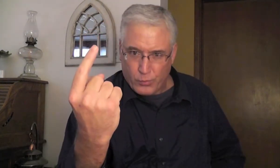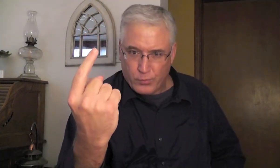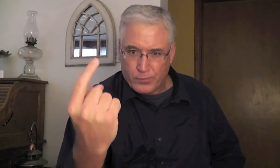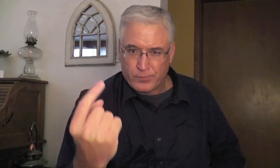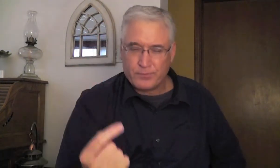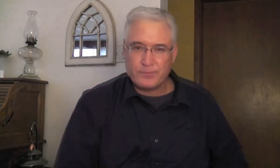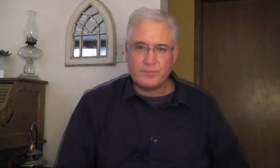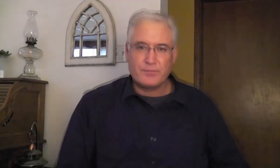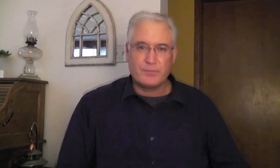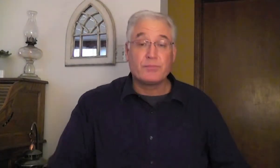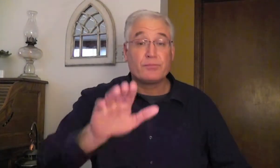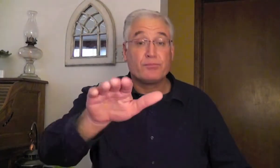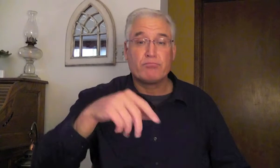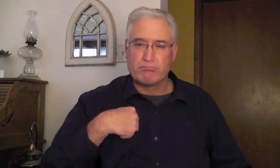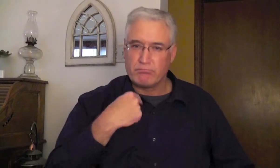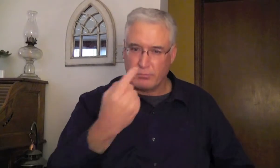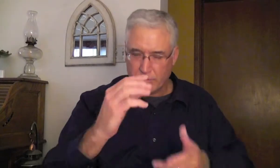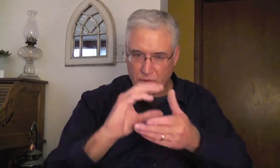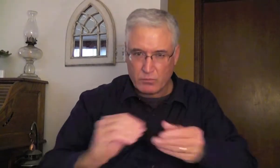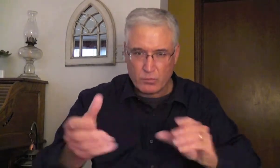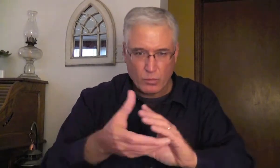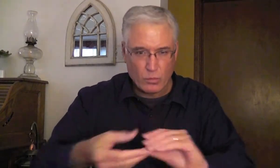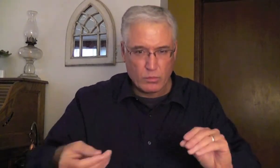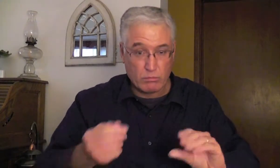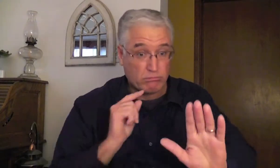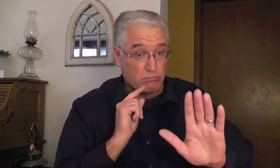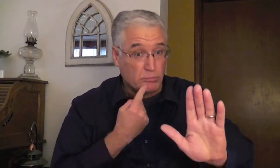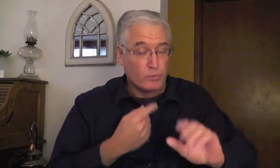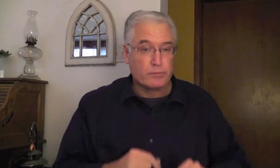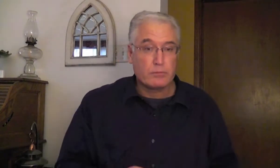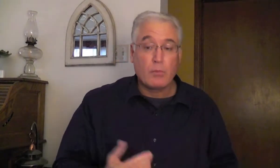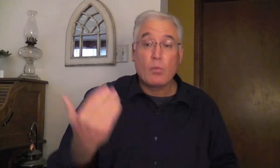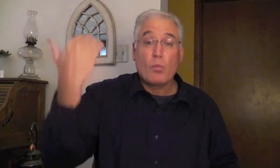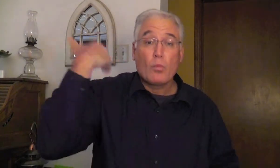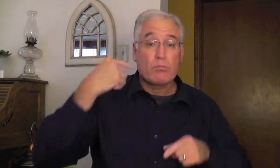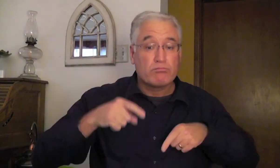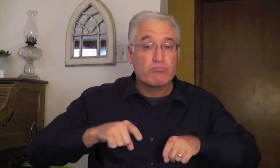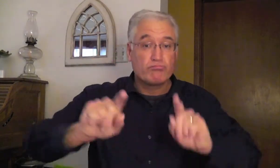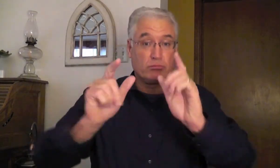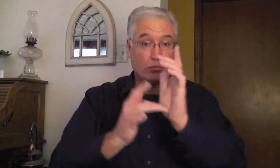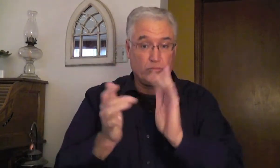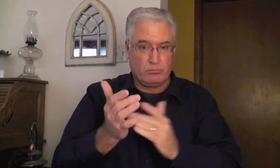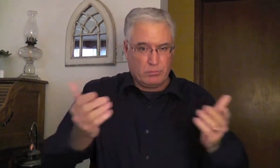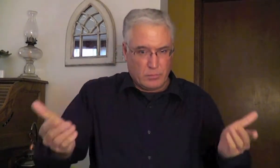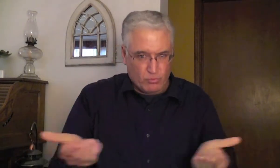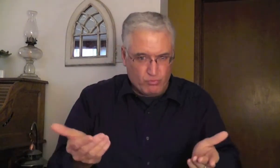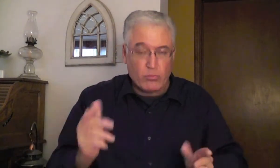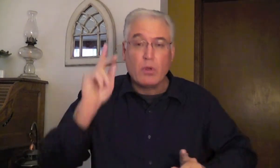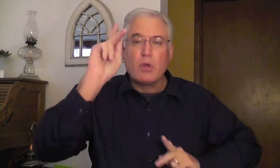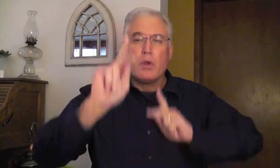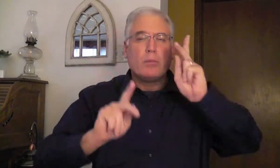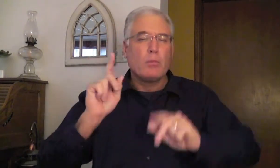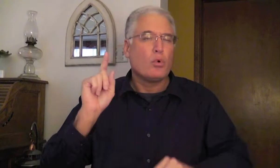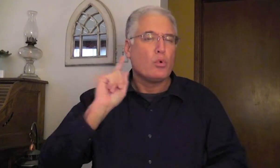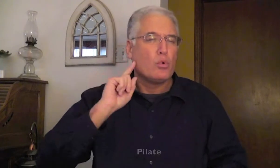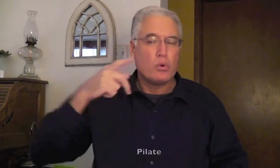faith in Christ alone. I tell you a story, serious, true story. Long time ago, when Jesus was here on earth,